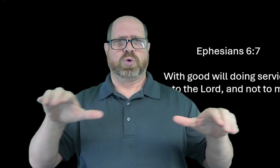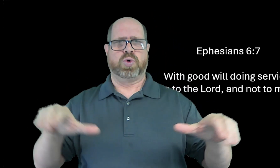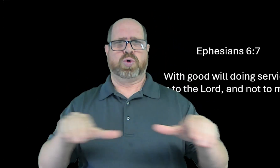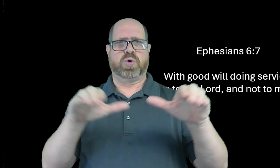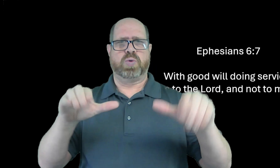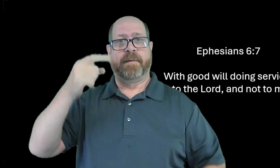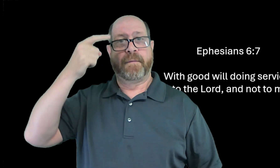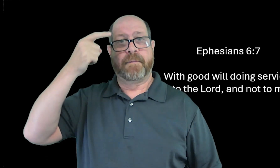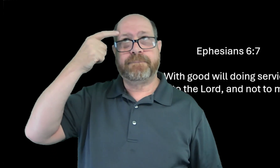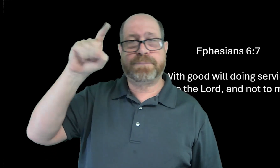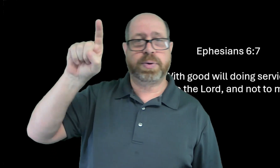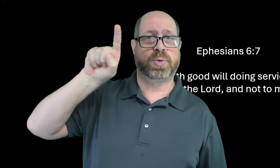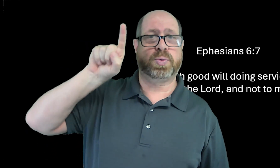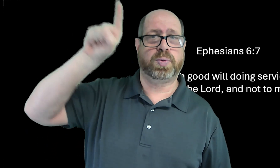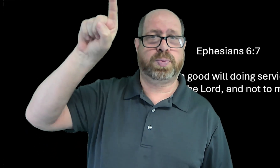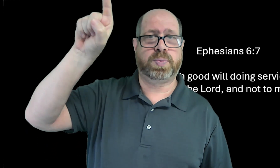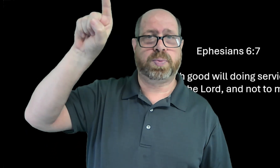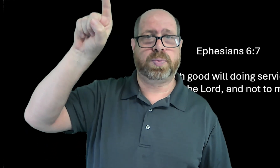anything you do you can do for god